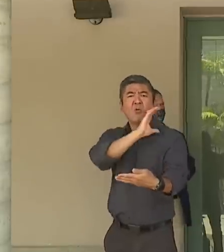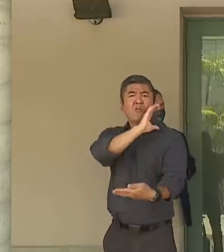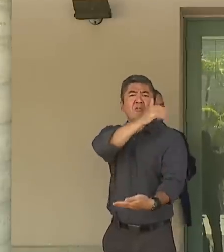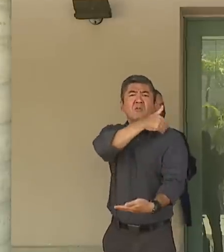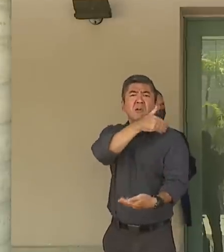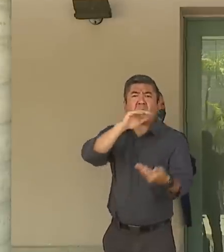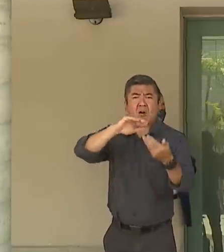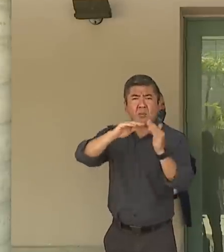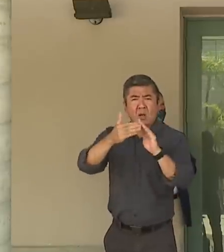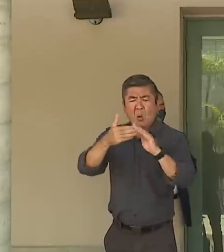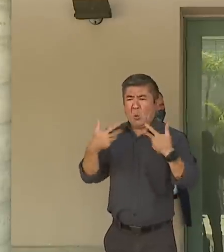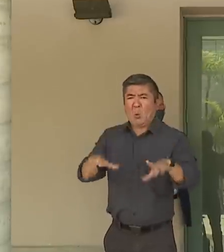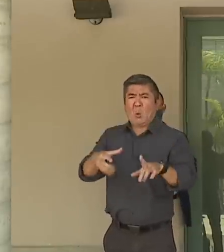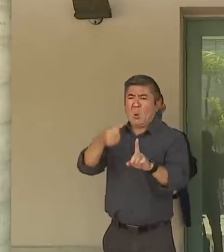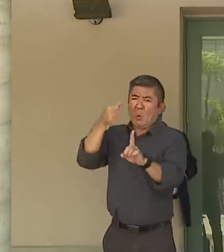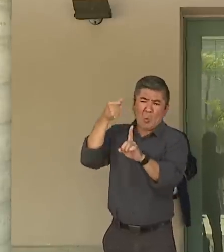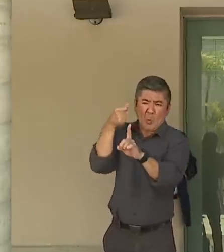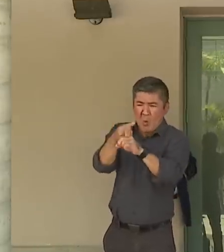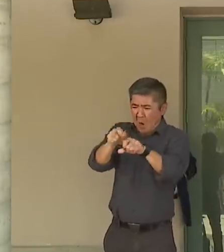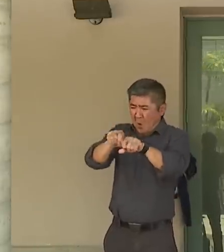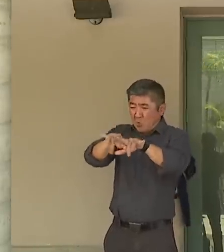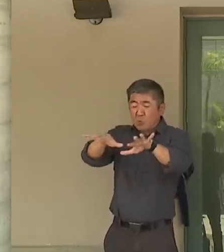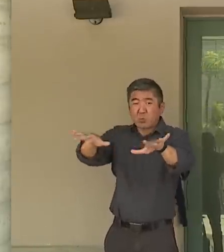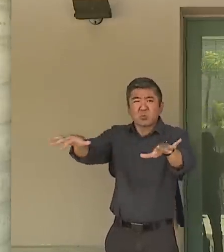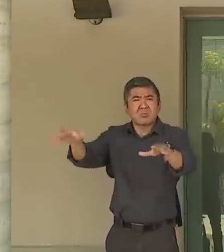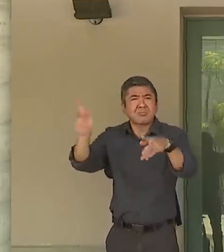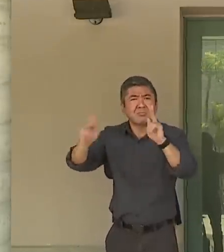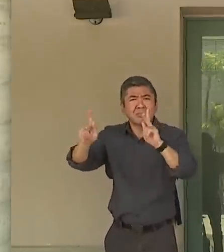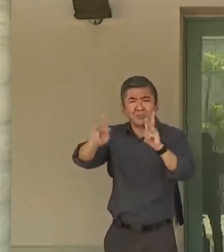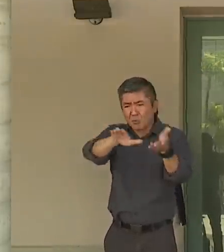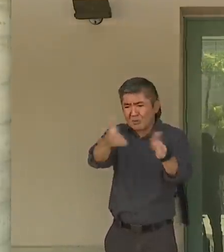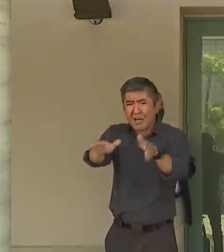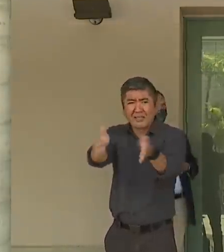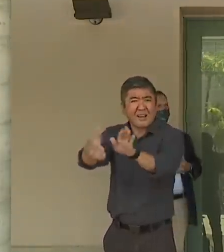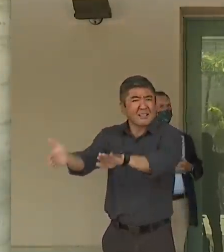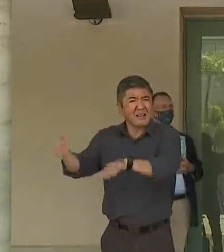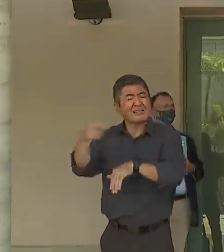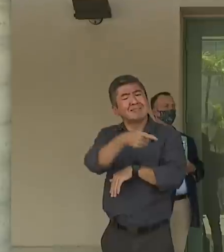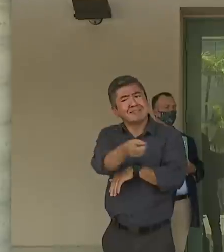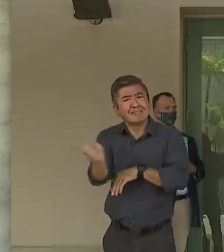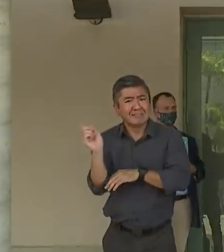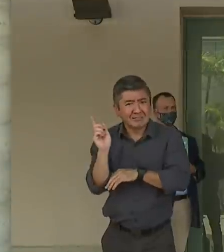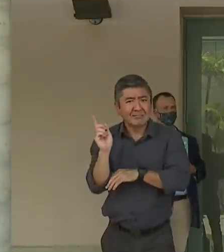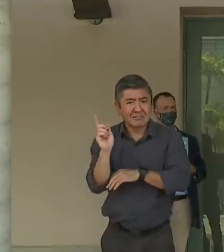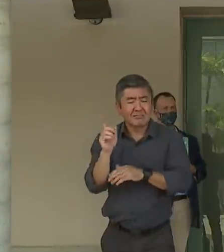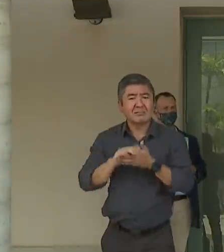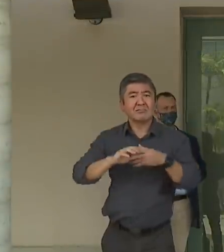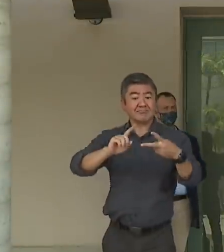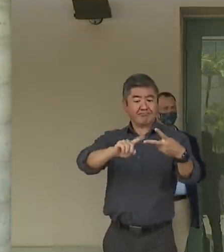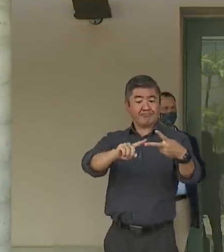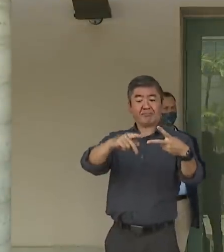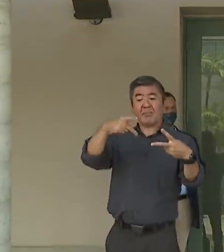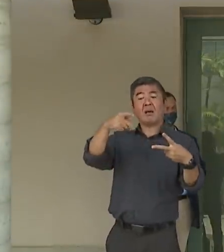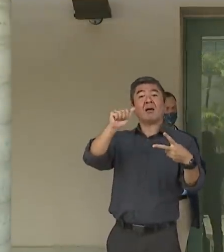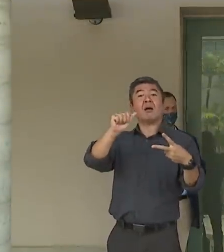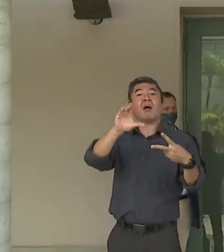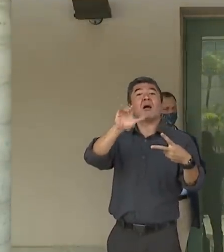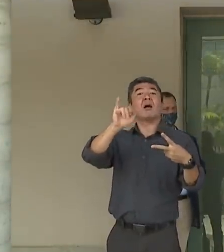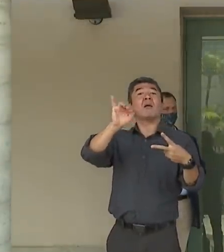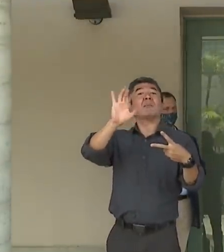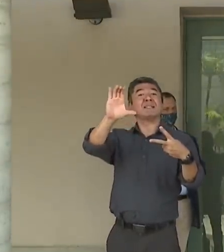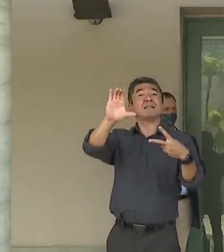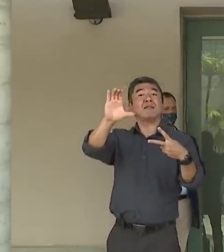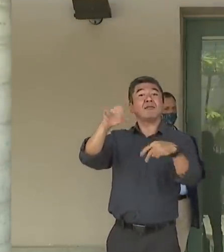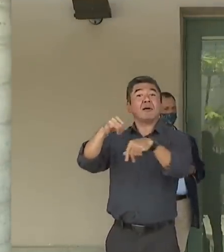hit in terms of numbers of people dying and percentage of the people dying from this virus. We know that people from the Pacific Islands represent